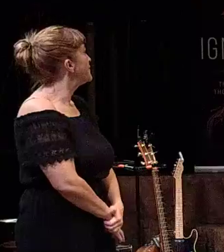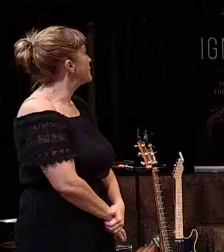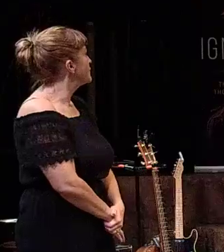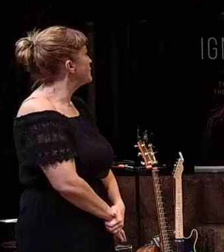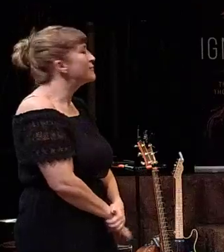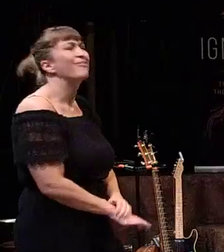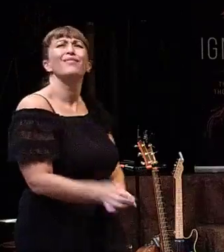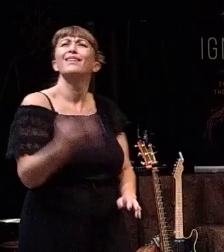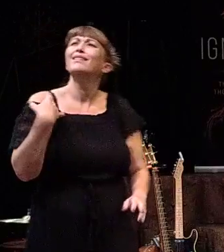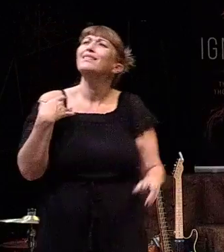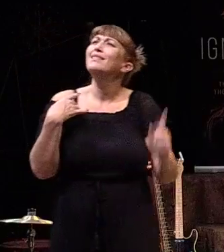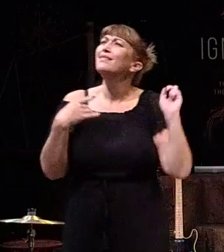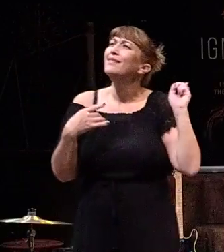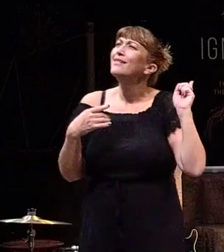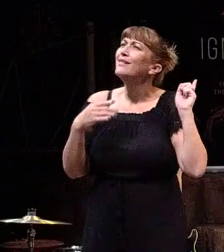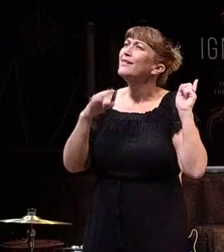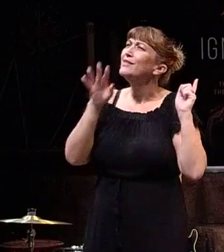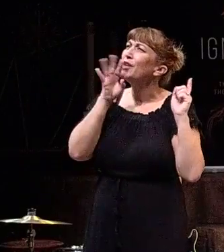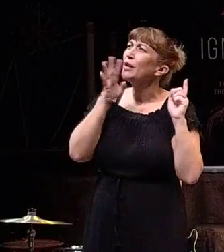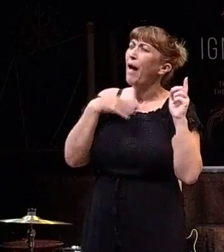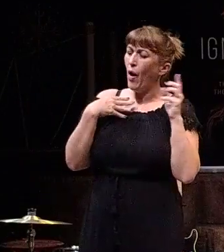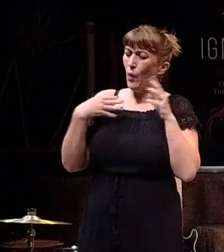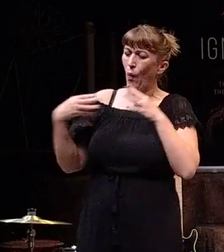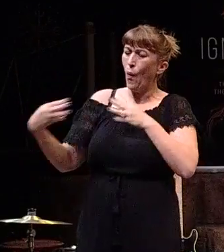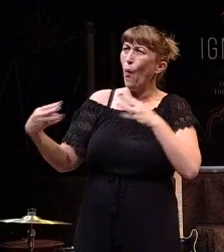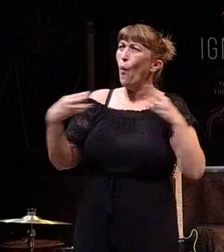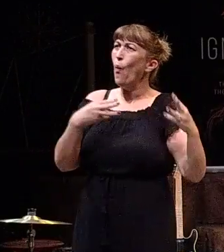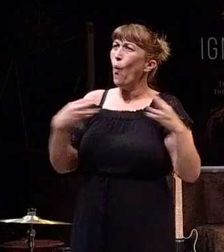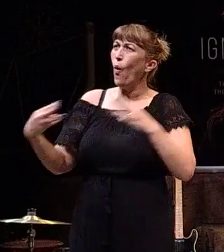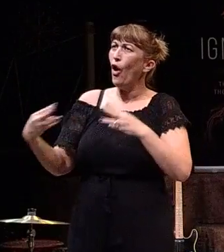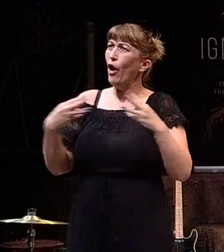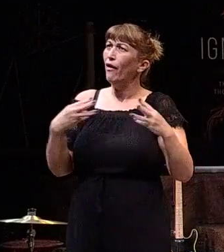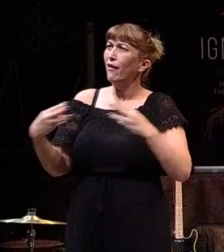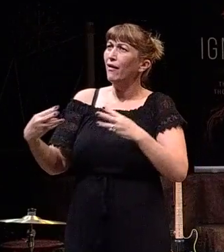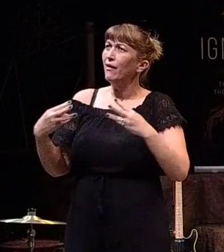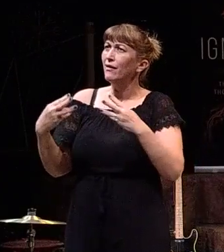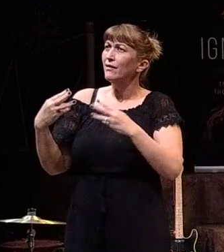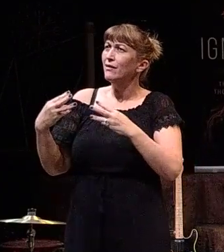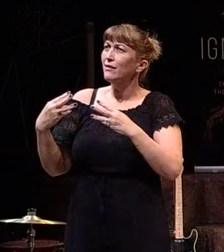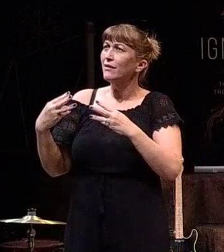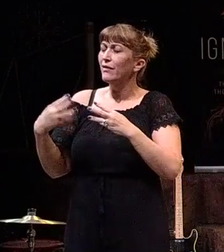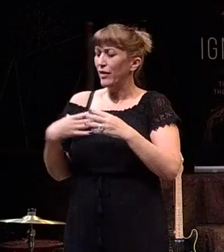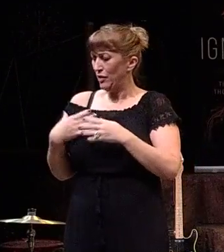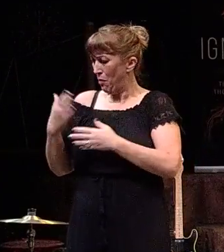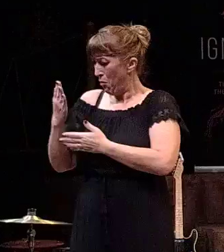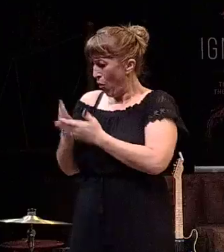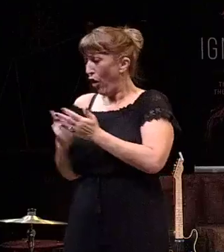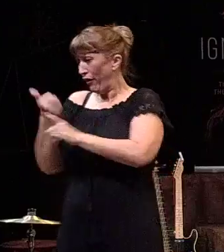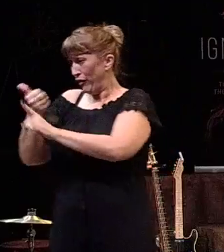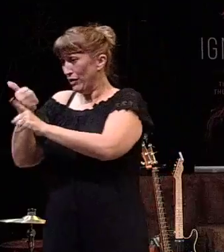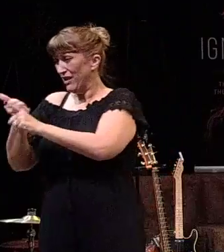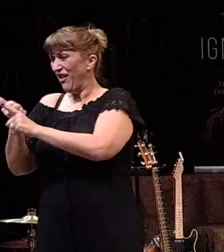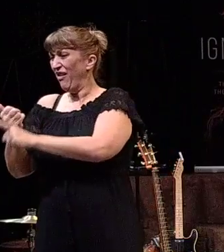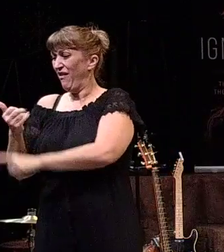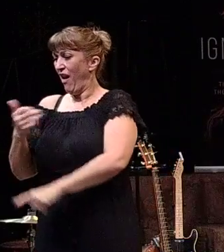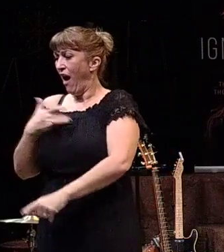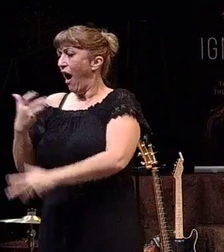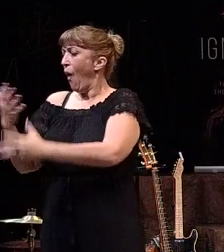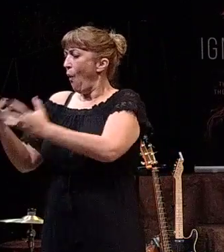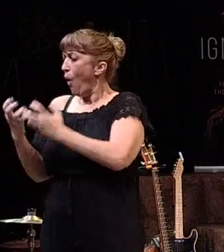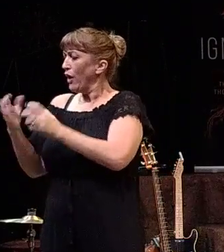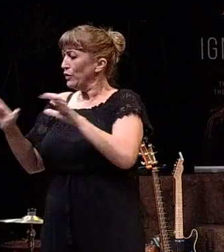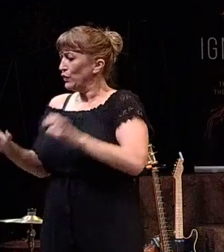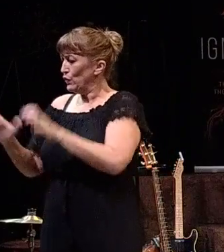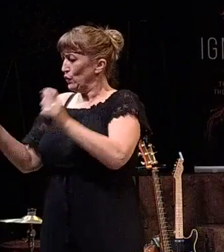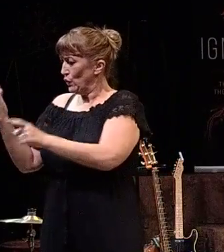In here, it talks about these two warring sides. I don't know if you've ever felt this way before, but there's that side of you that says, I want to do